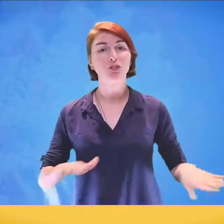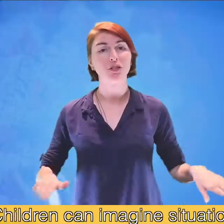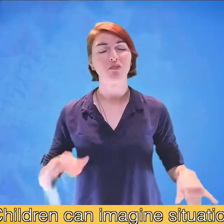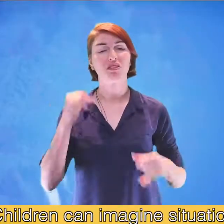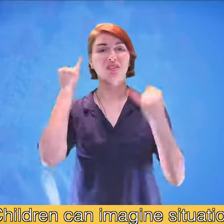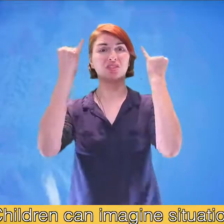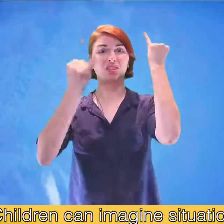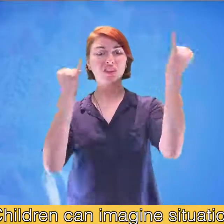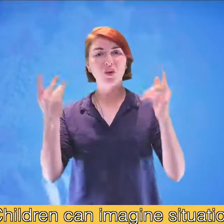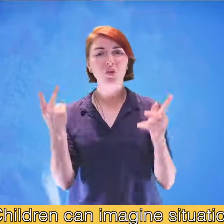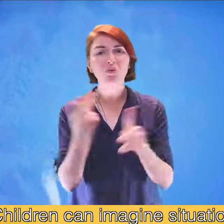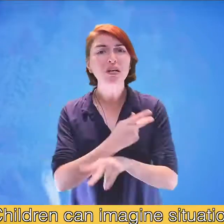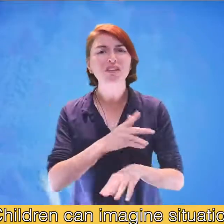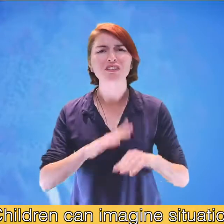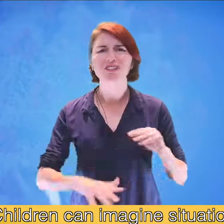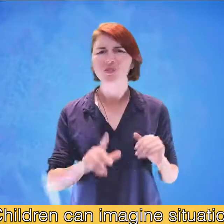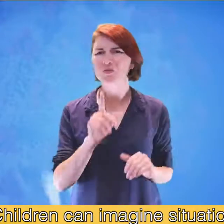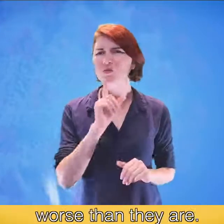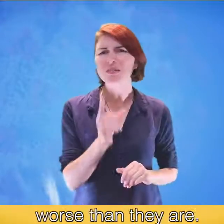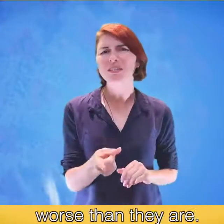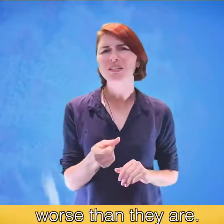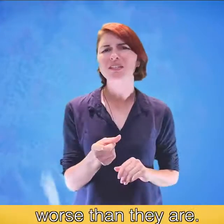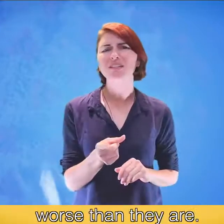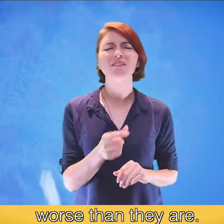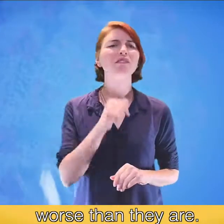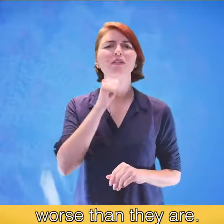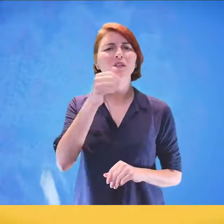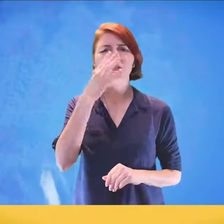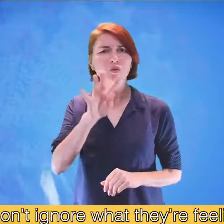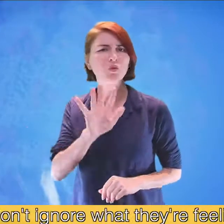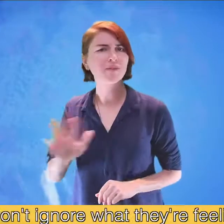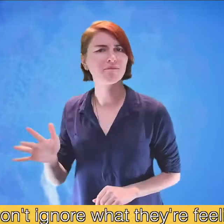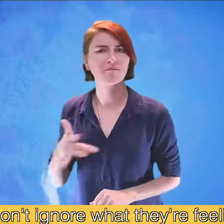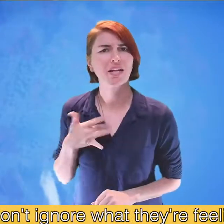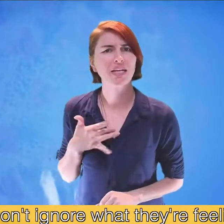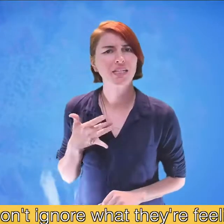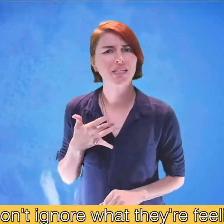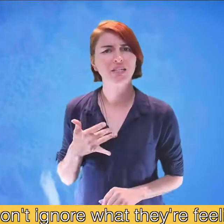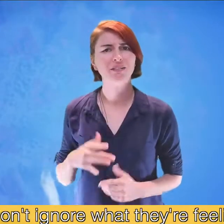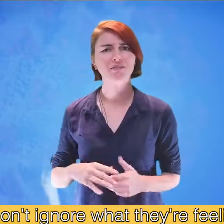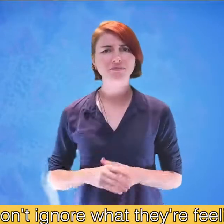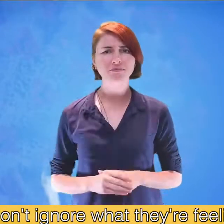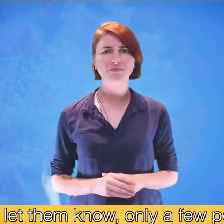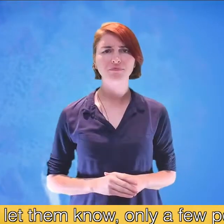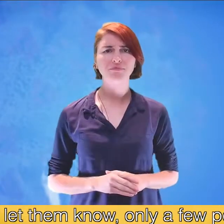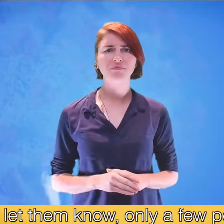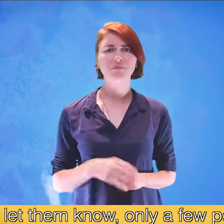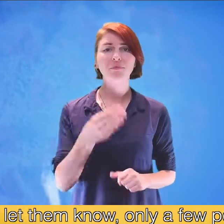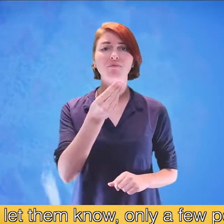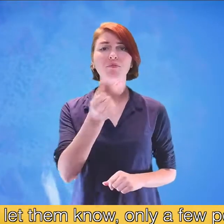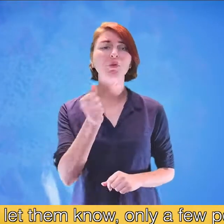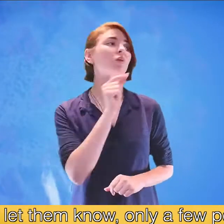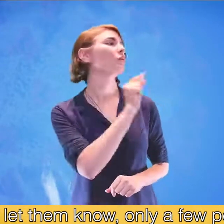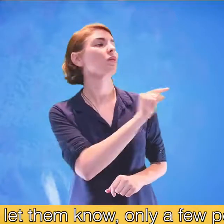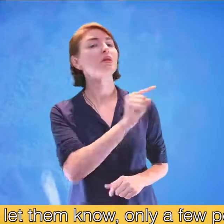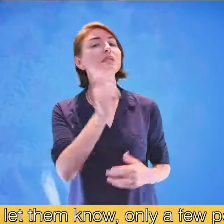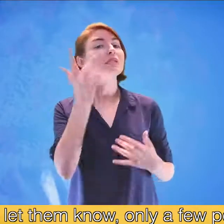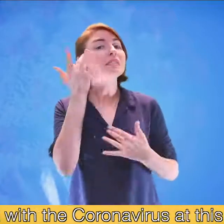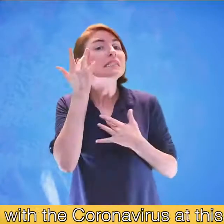Children can imagine situations worse than they are. Don't ignore what they are feeling and let them know only a few people are